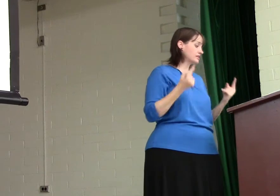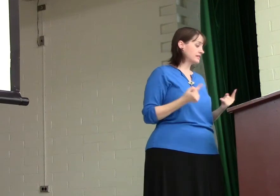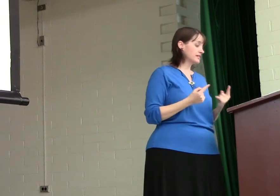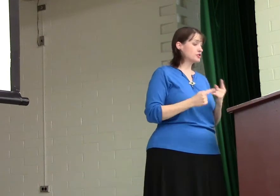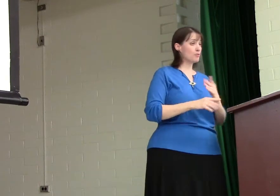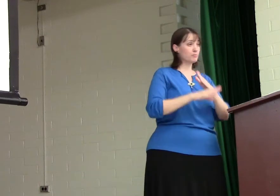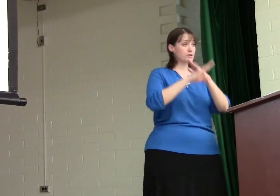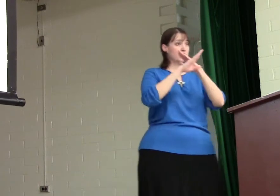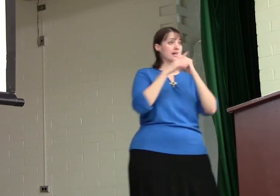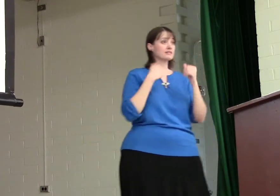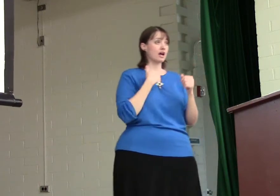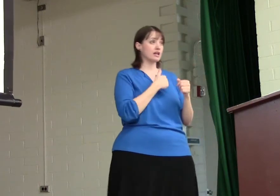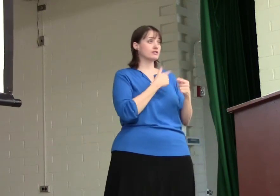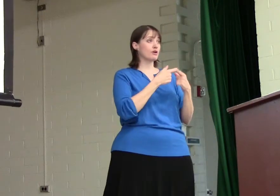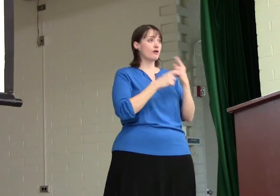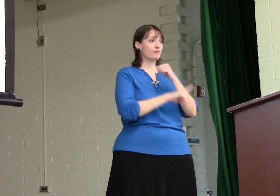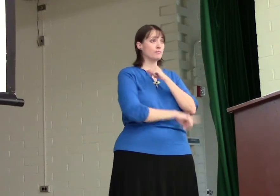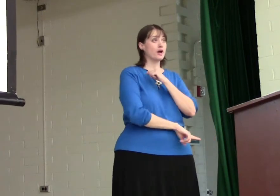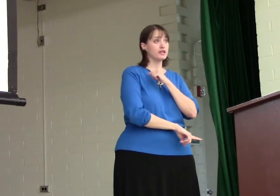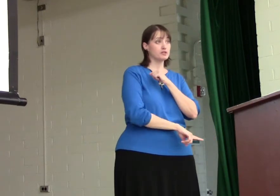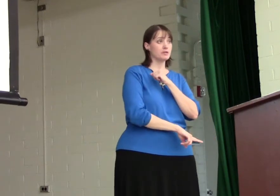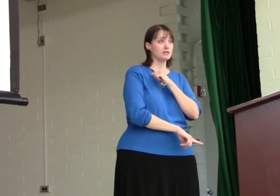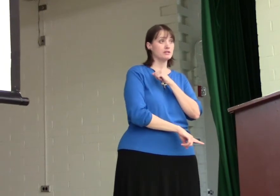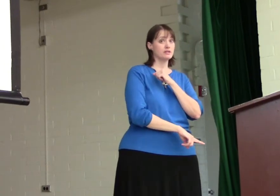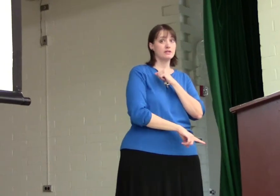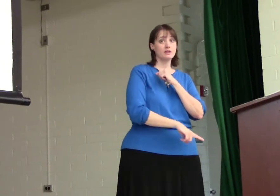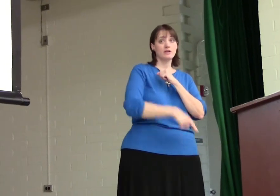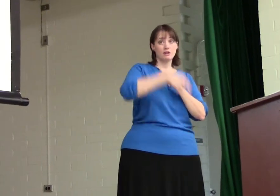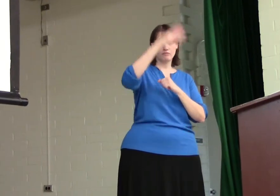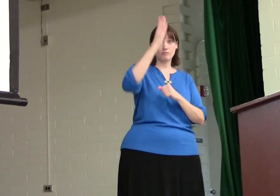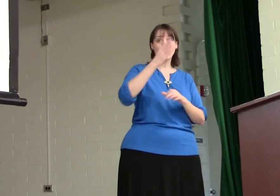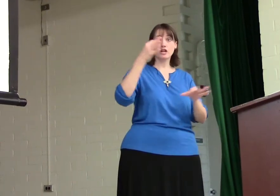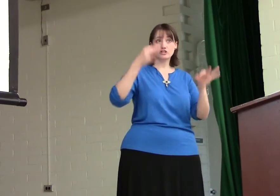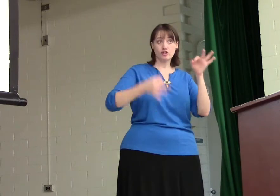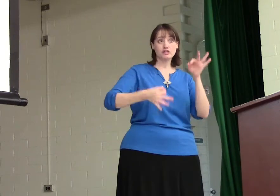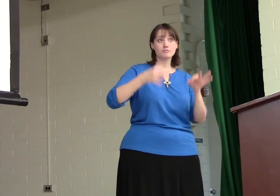sins protects us from punishment, from God's judgment.